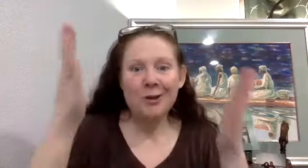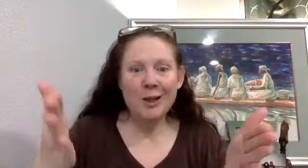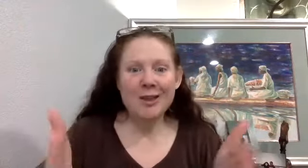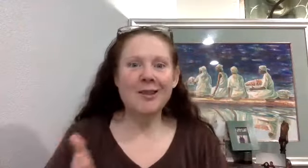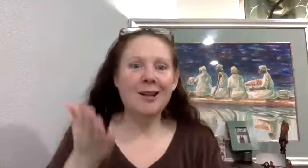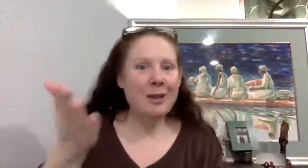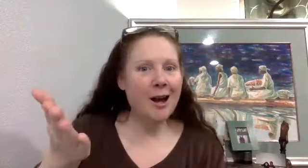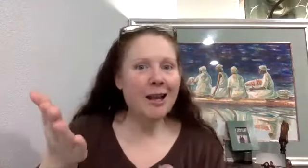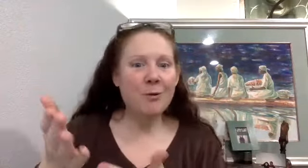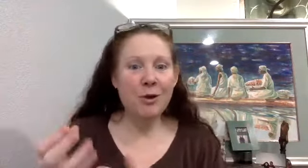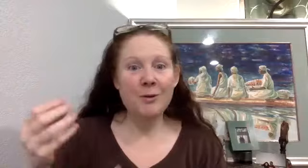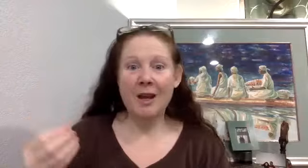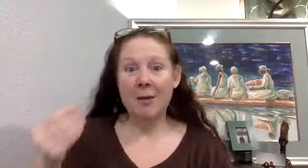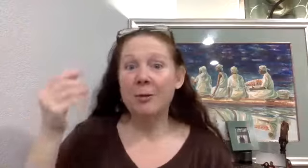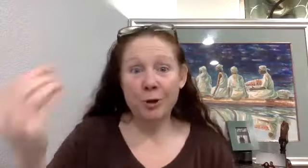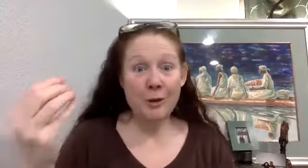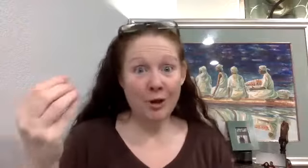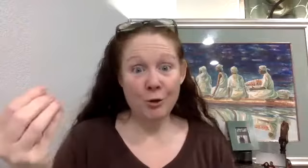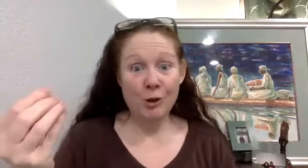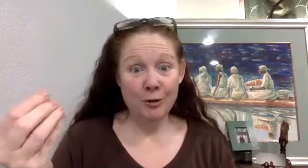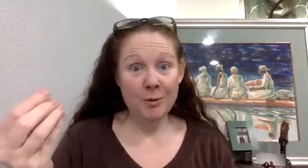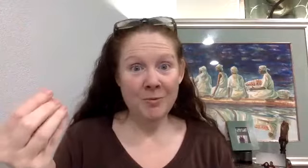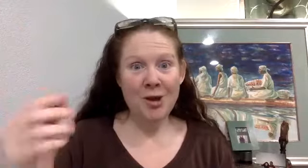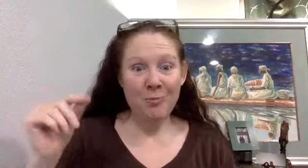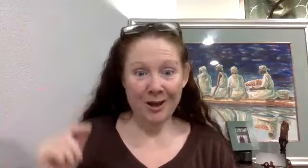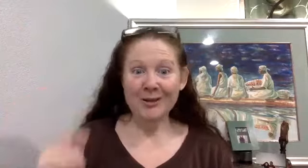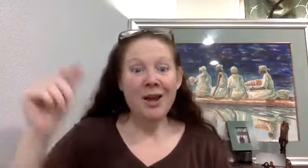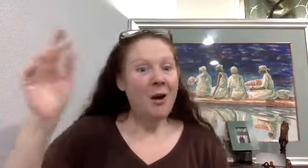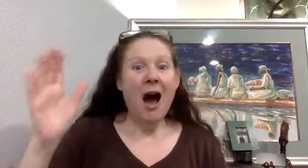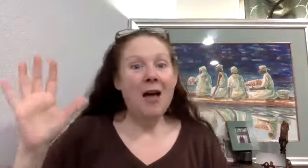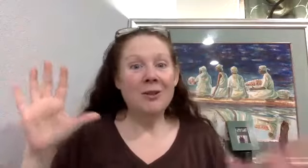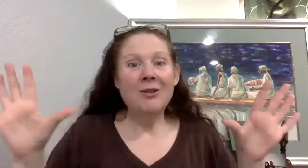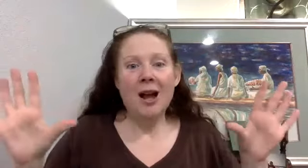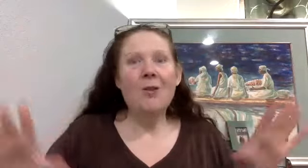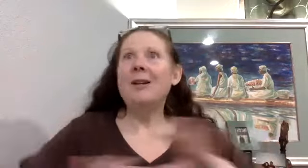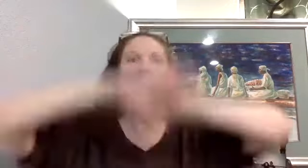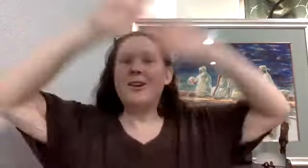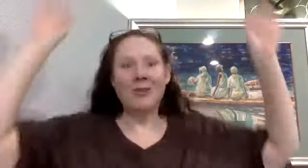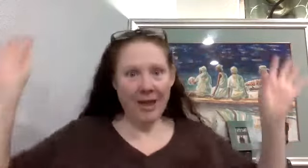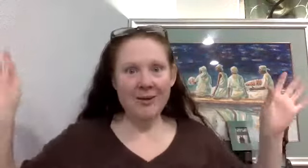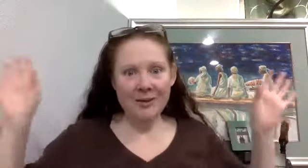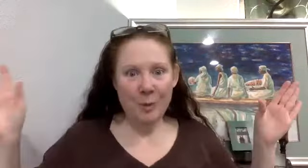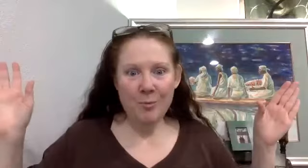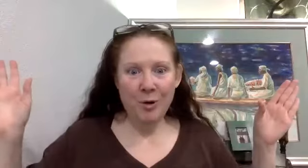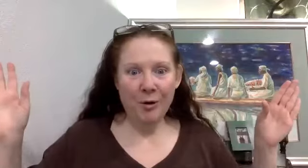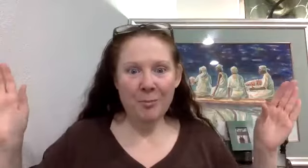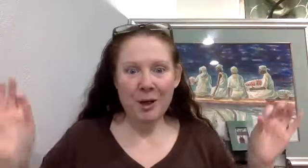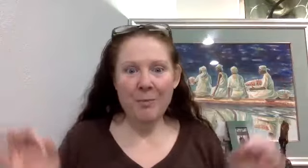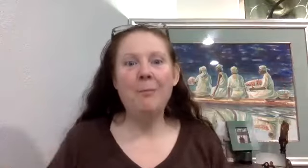doing this. can be talking with you and saying, I'm going to put this on YouTube because this is not going to hundreds of thousands of people, but it might